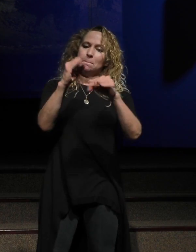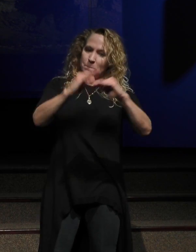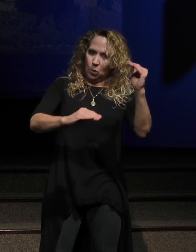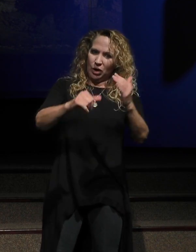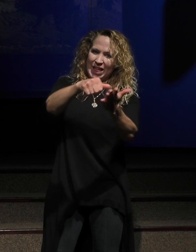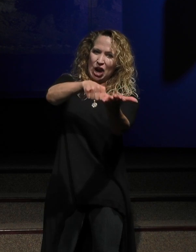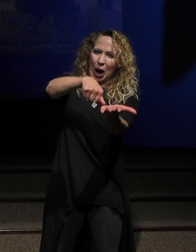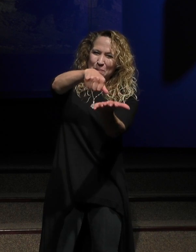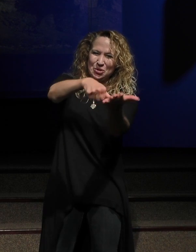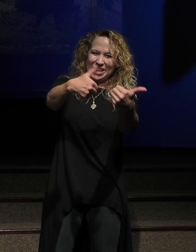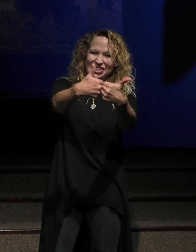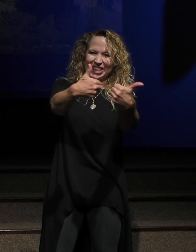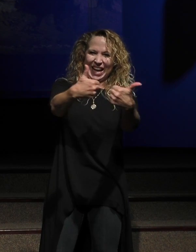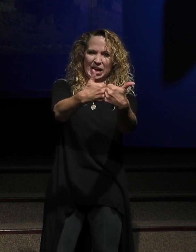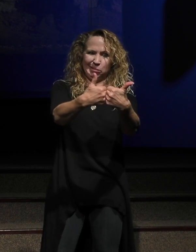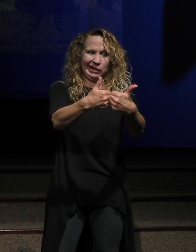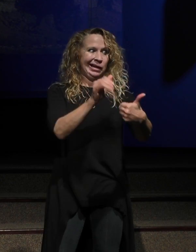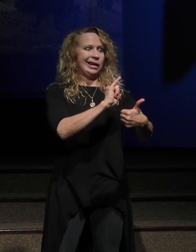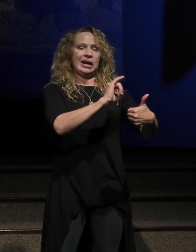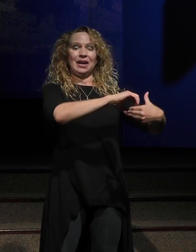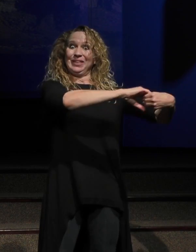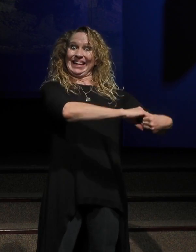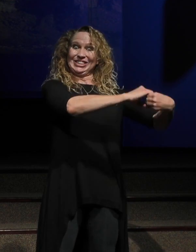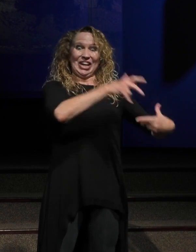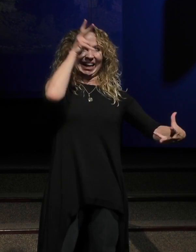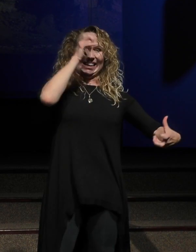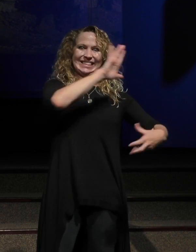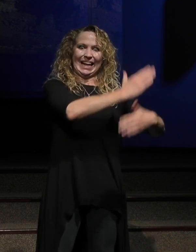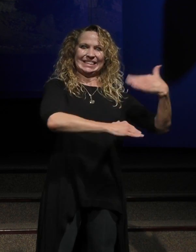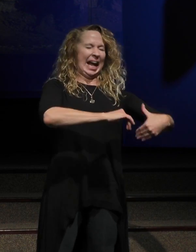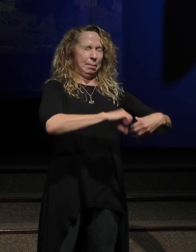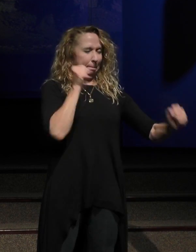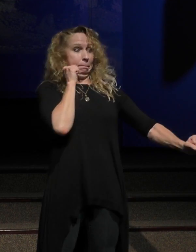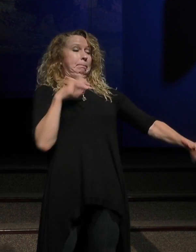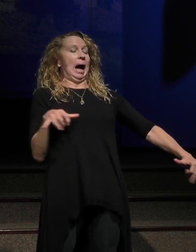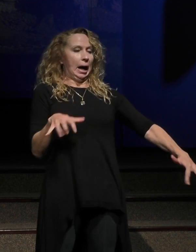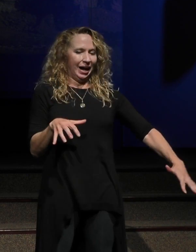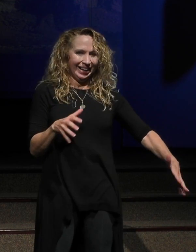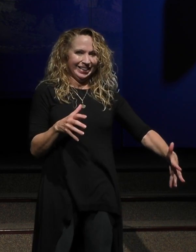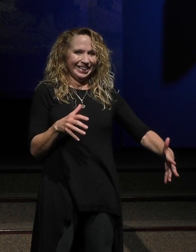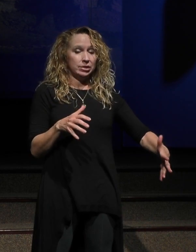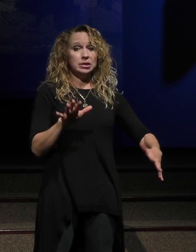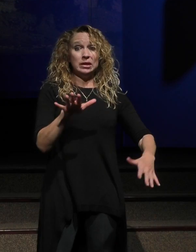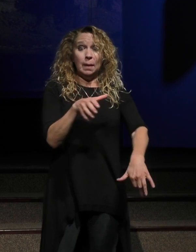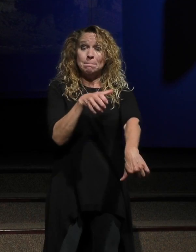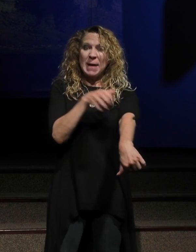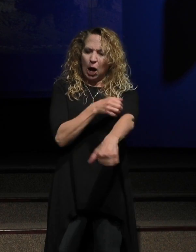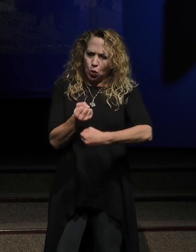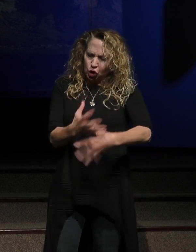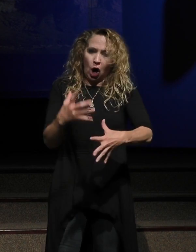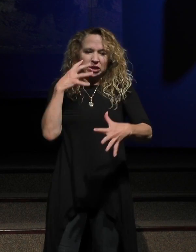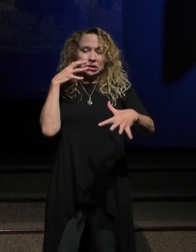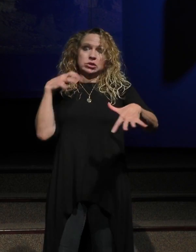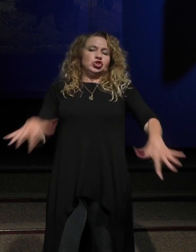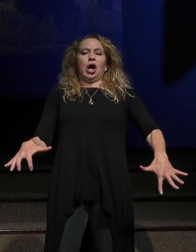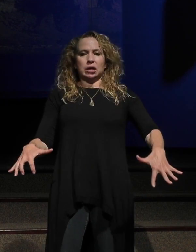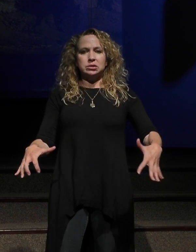operation. I got a little shocked. was more like shaking the hand of Satan. You know, it just wouldn't let go. And, and, and that power, listen, power shocks you. Power,